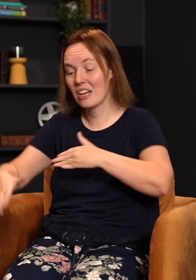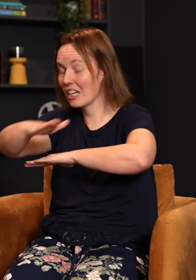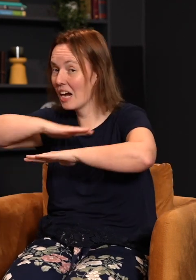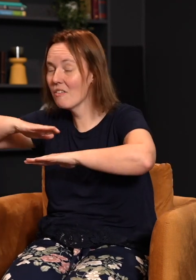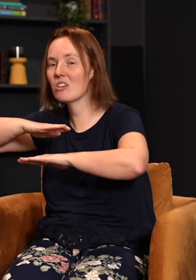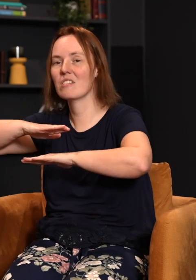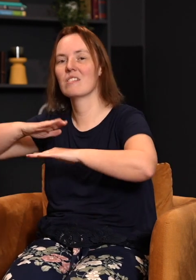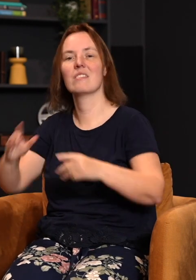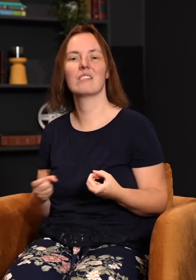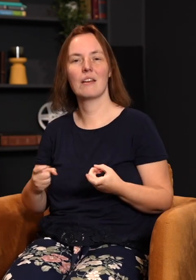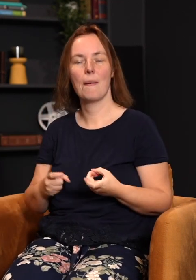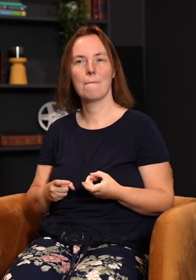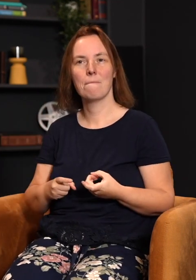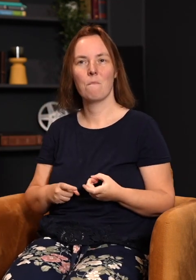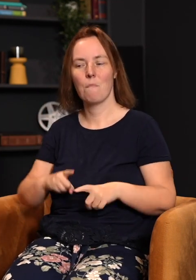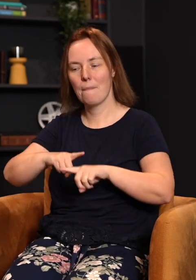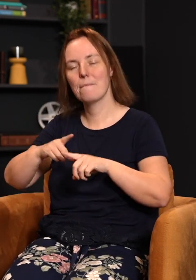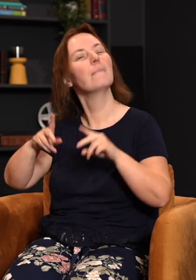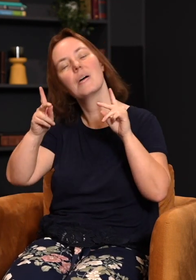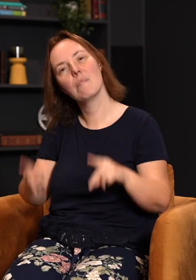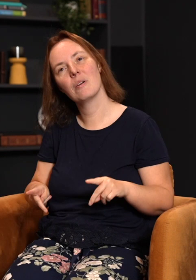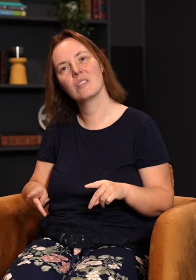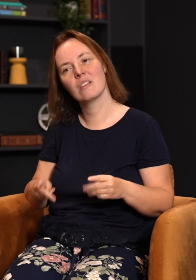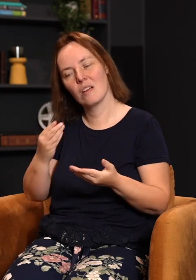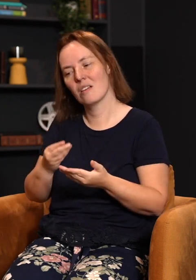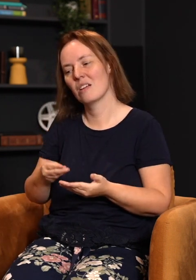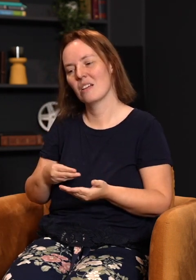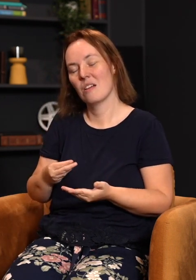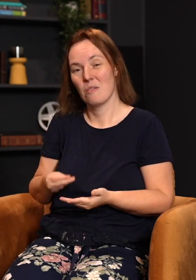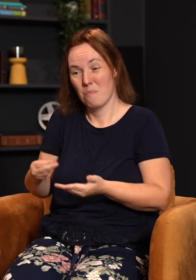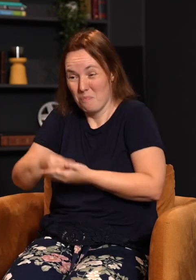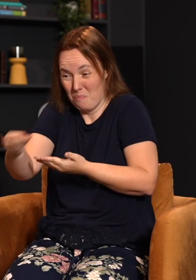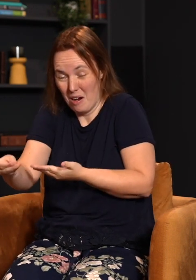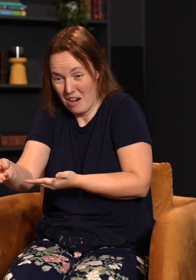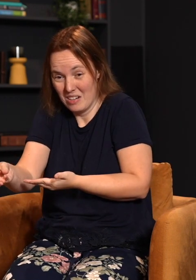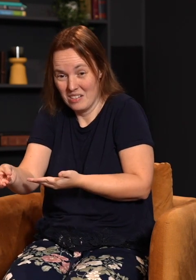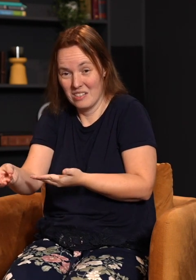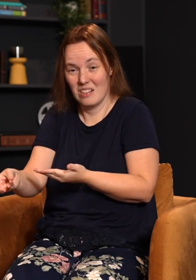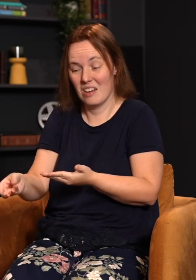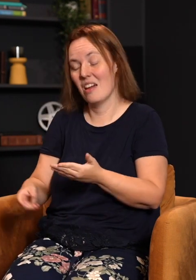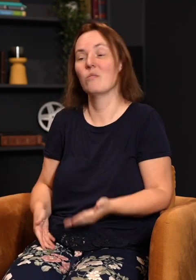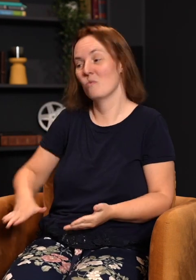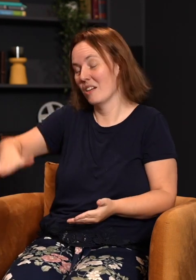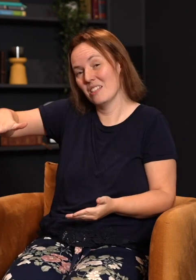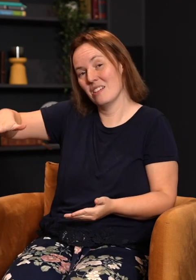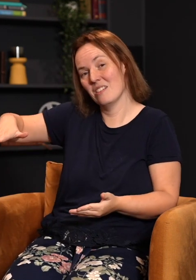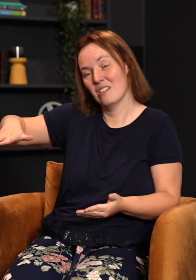animal's blood could only cover the sin. By a person sacrificing, purchasing, raising, sacrificing a lamb, and allowing that lamb to be